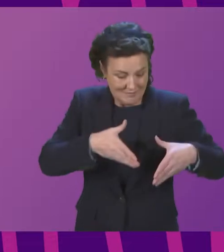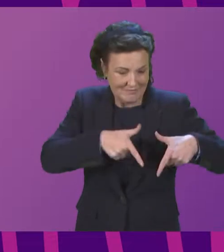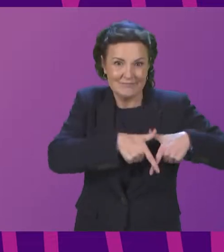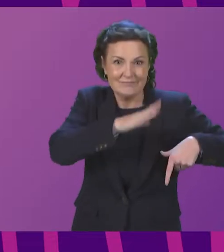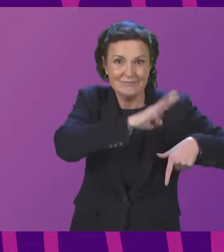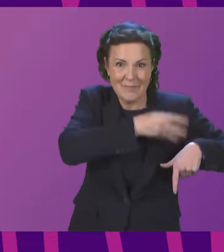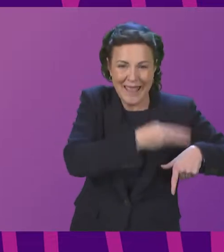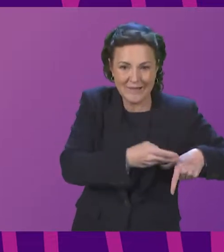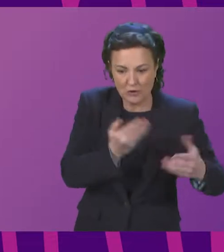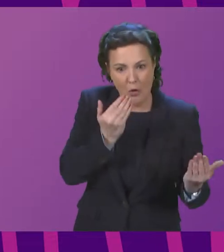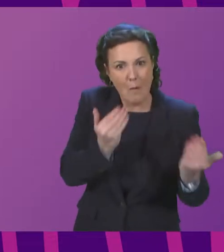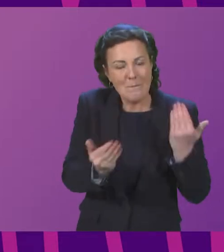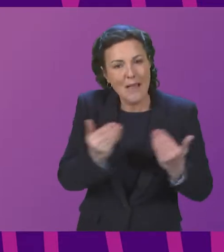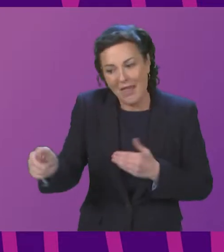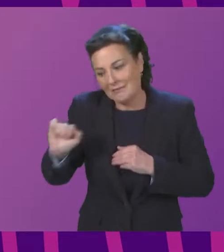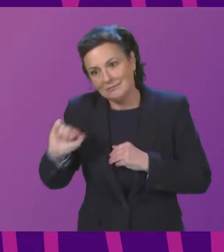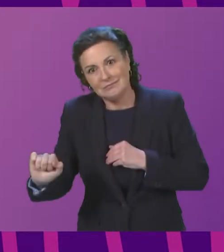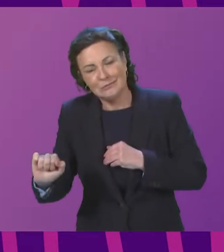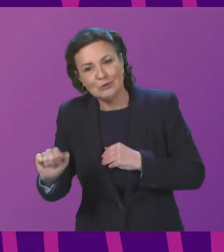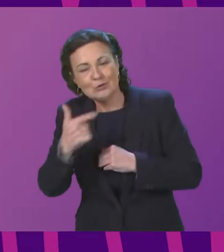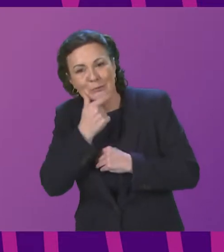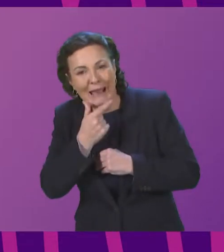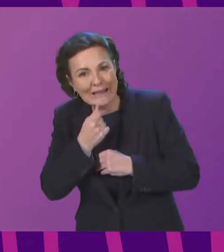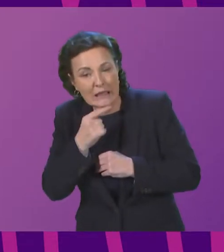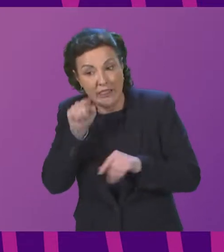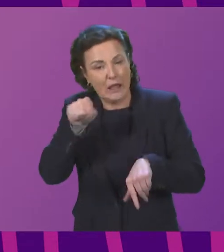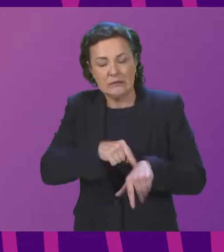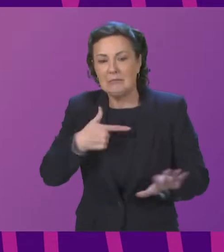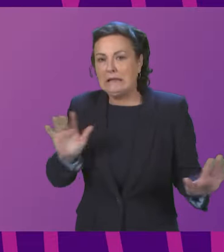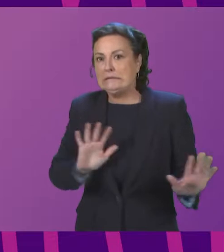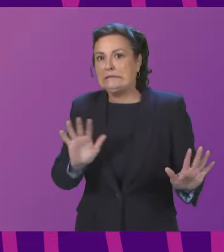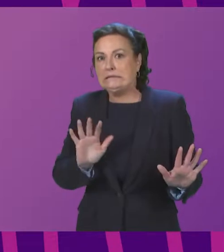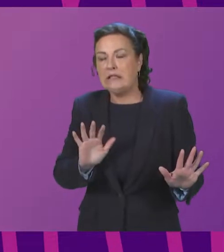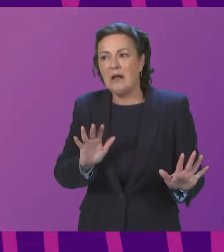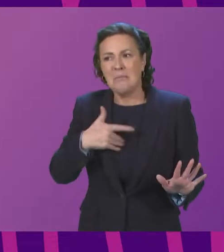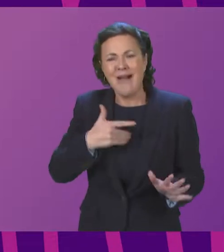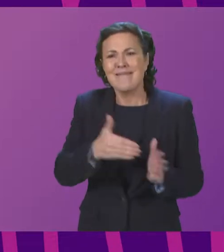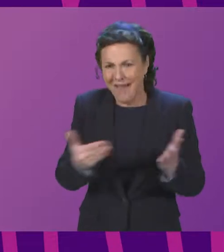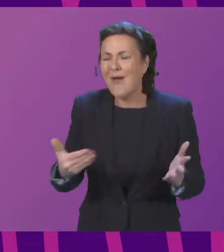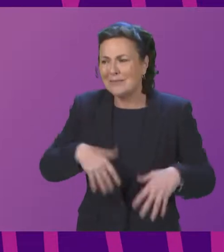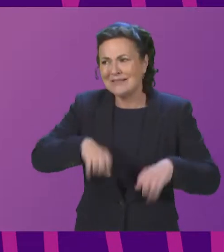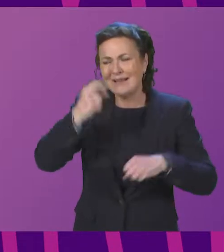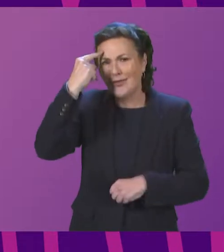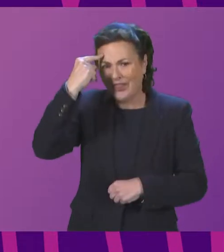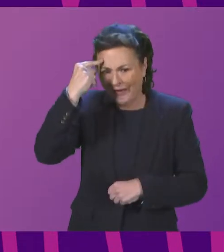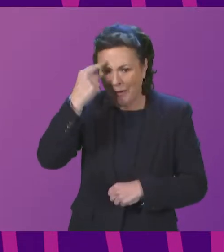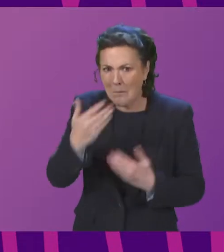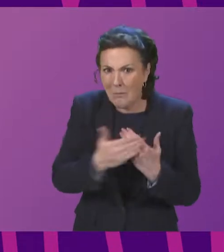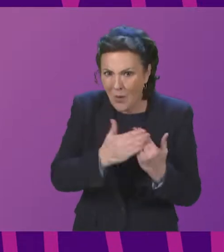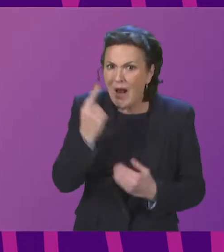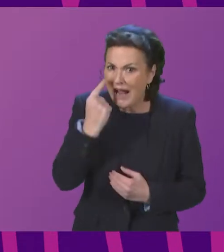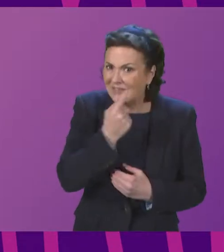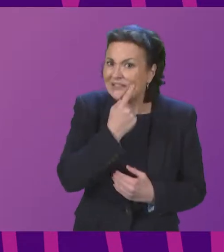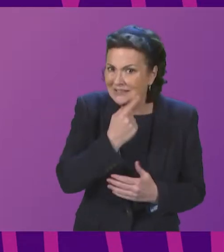evidence as a consequence of our pursuit of this petition i think the wider body of evidence is beginning to emerge